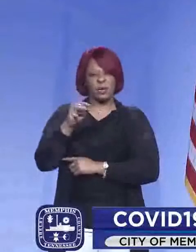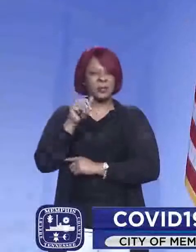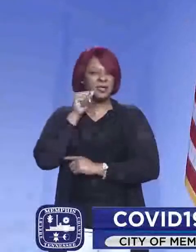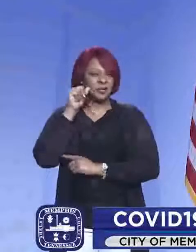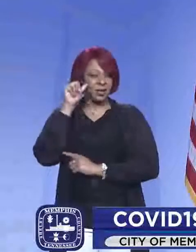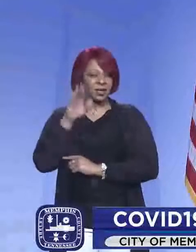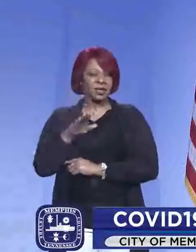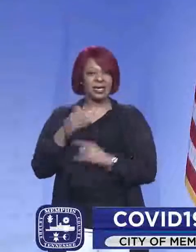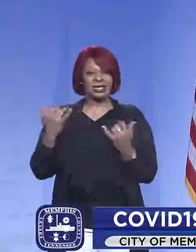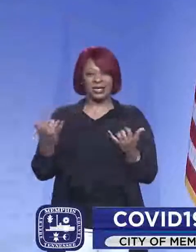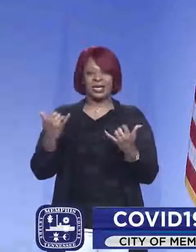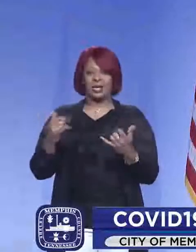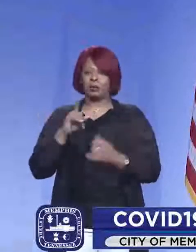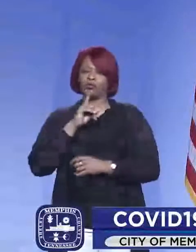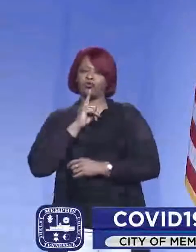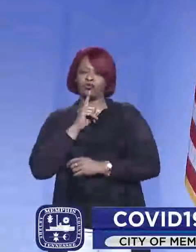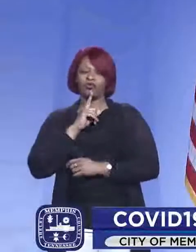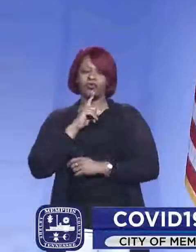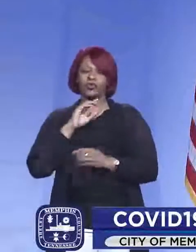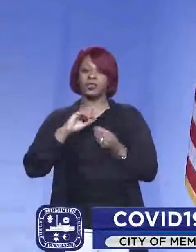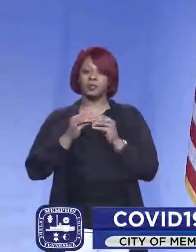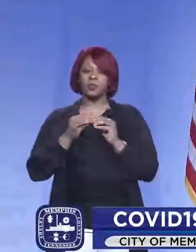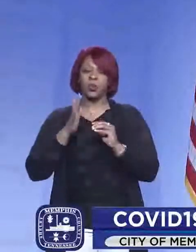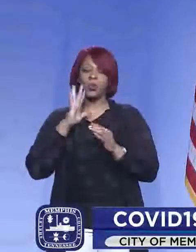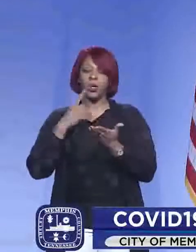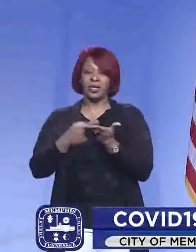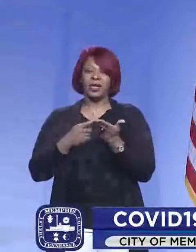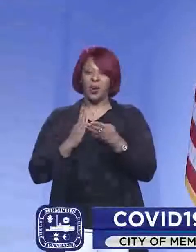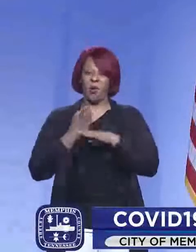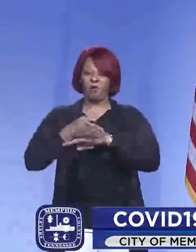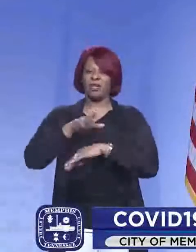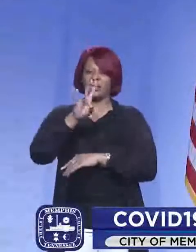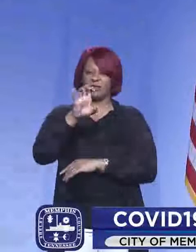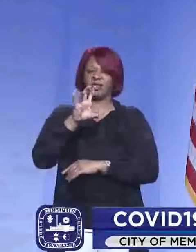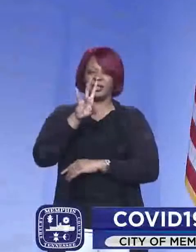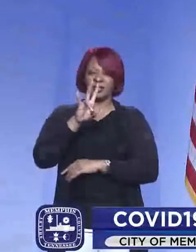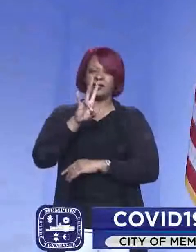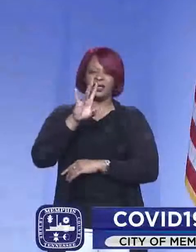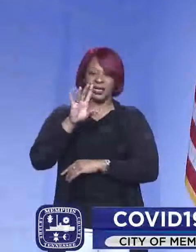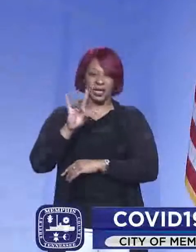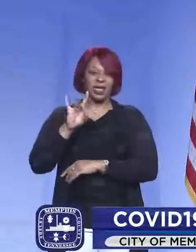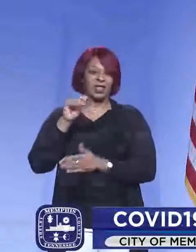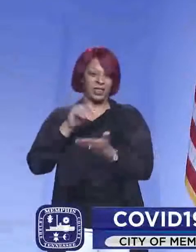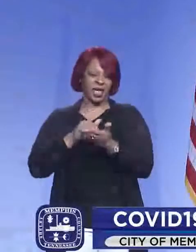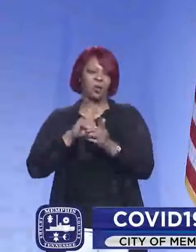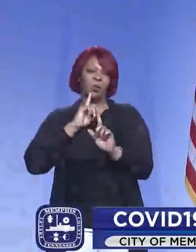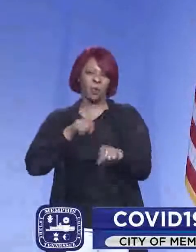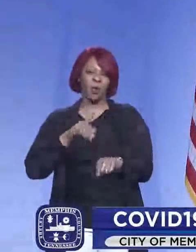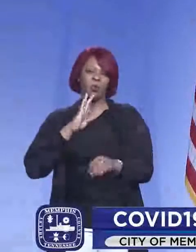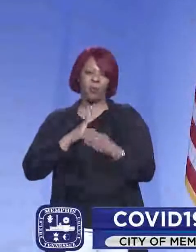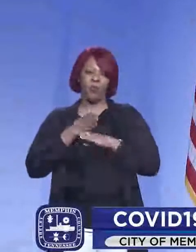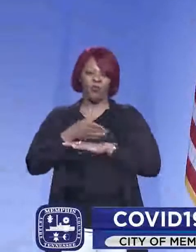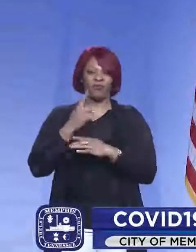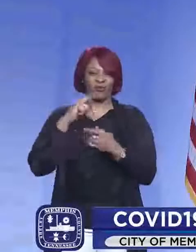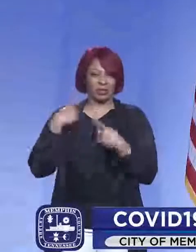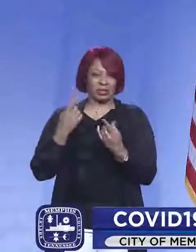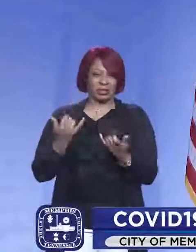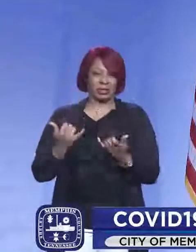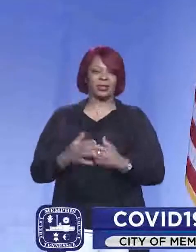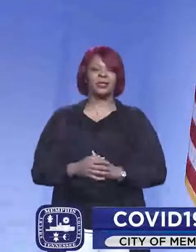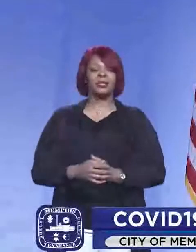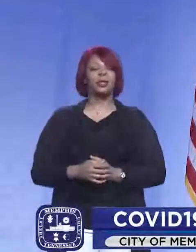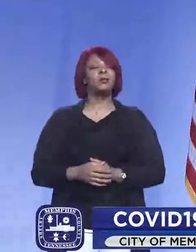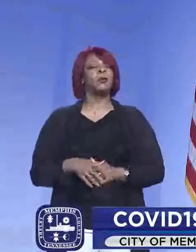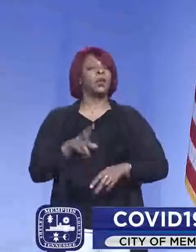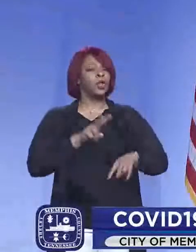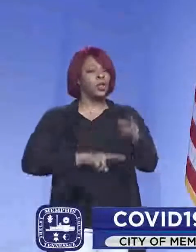So today we'll certainly be going over 778,000 cases reported. And when